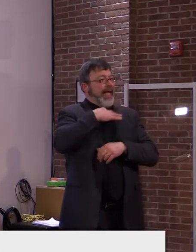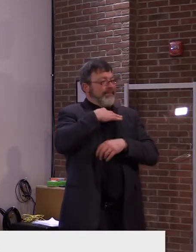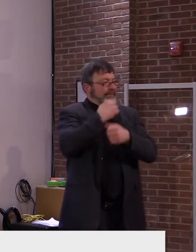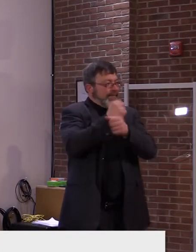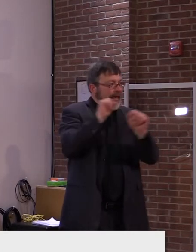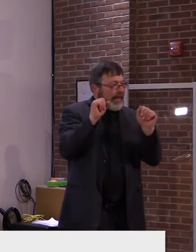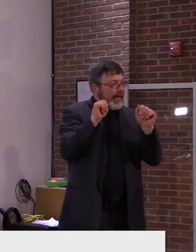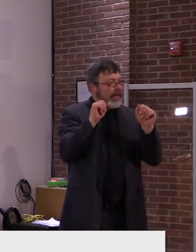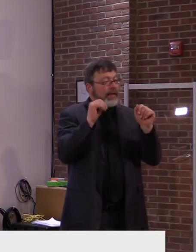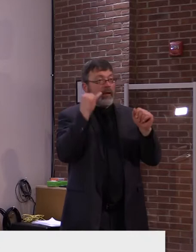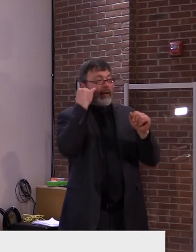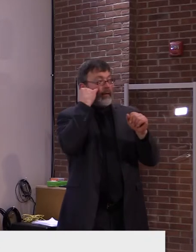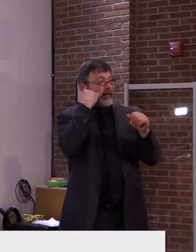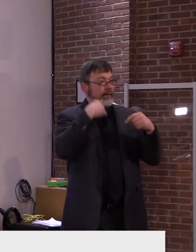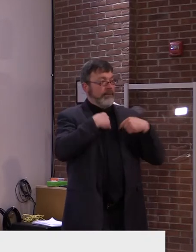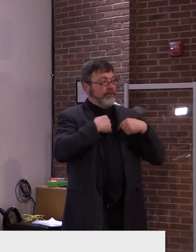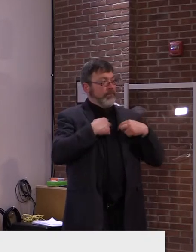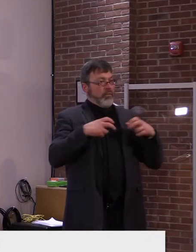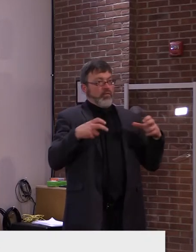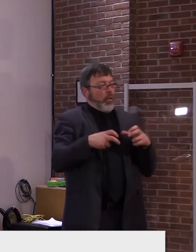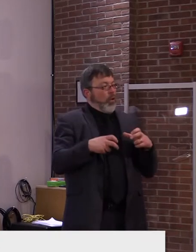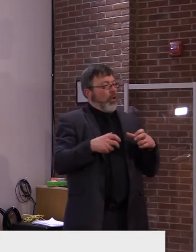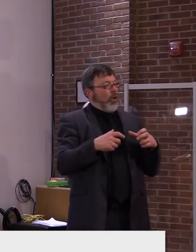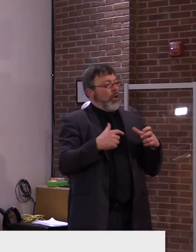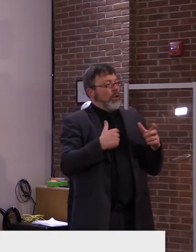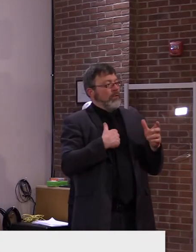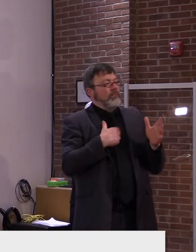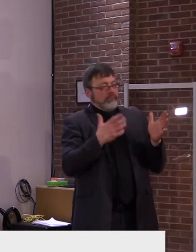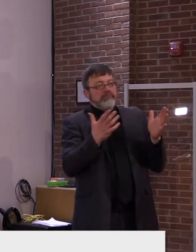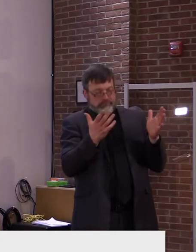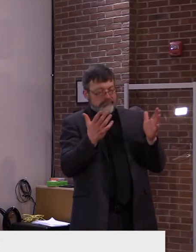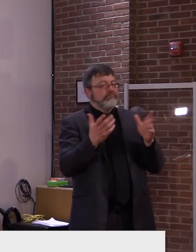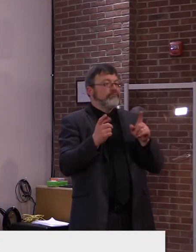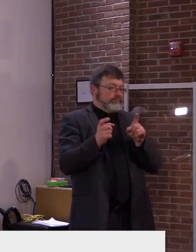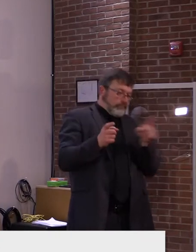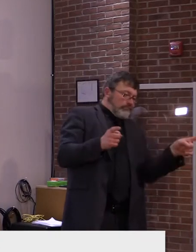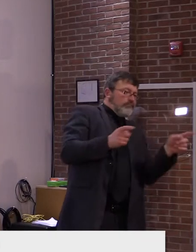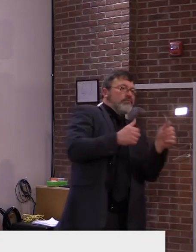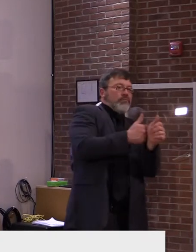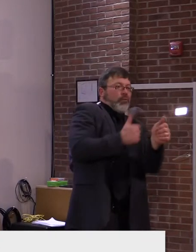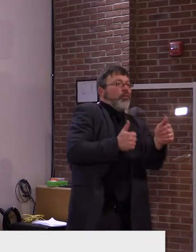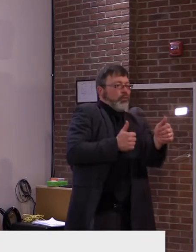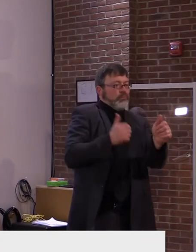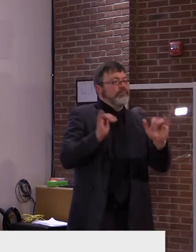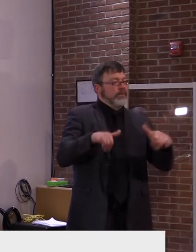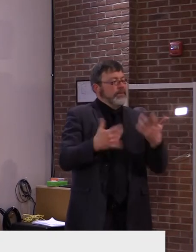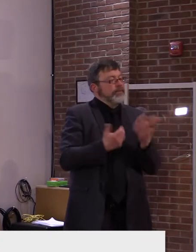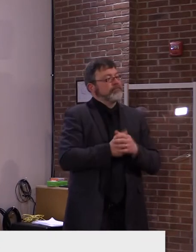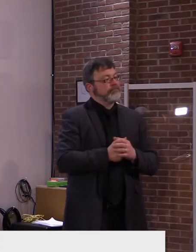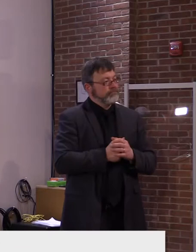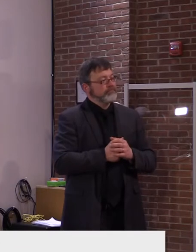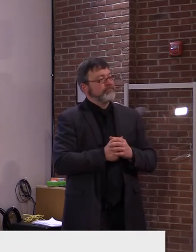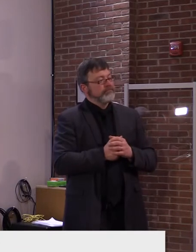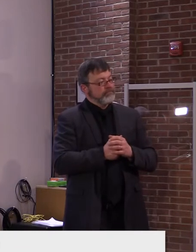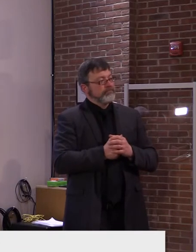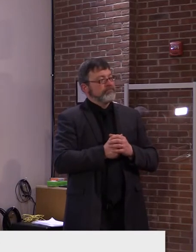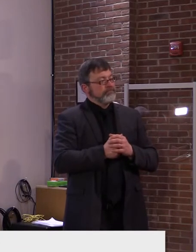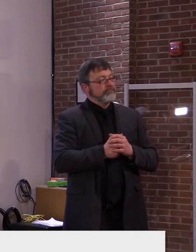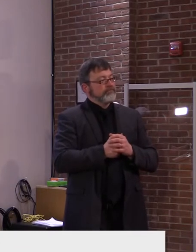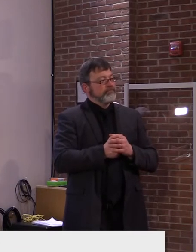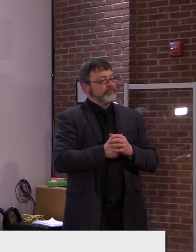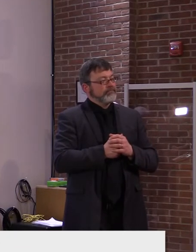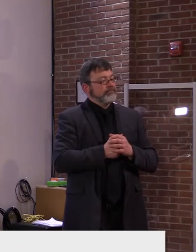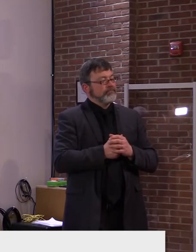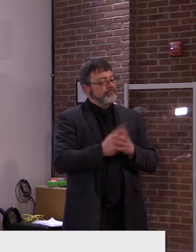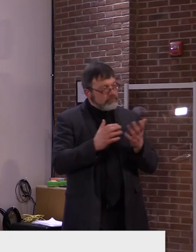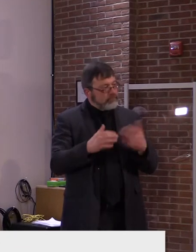even though we are sick of this pandemic, and even though many of us anxiously await a chance to get the vaccine, the virus is still a threat,